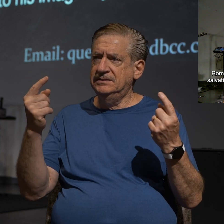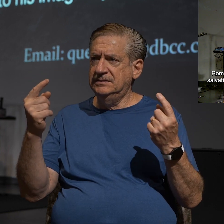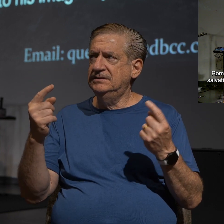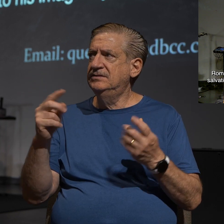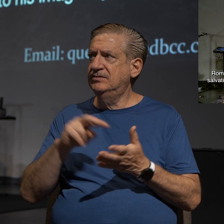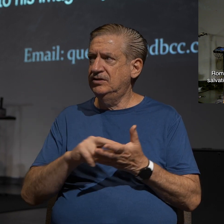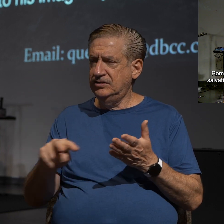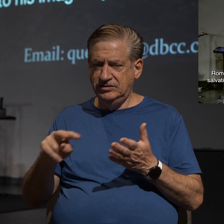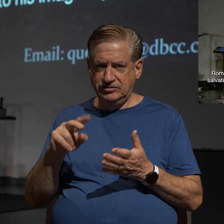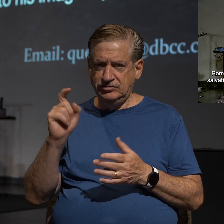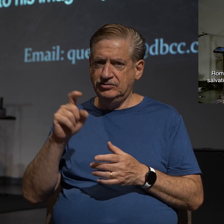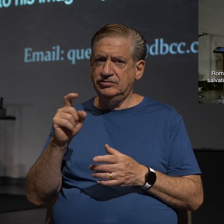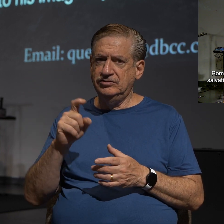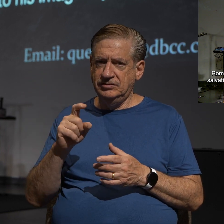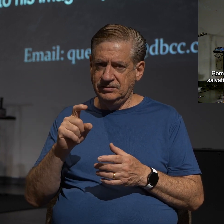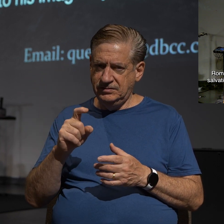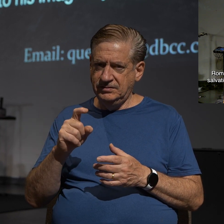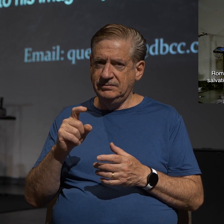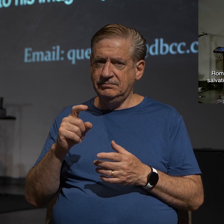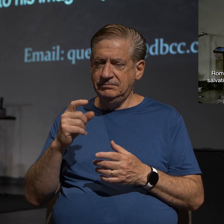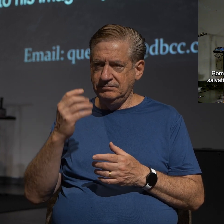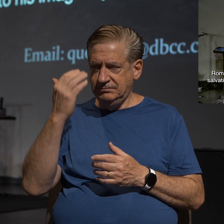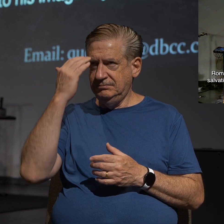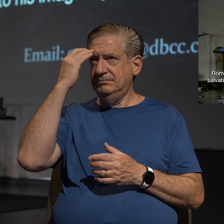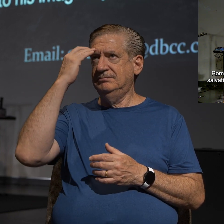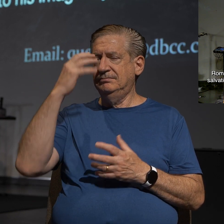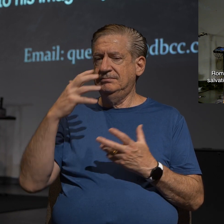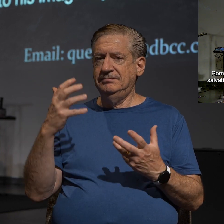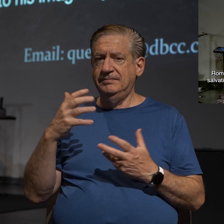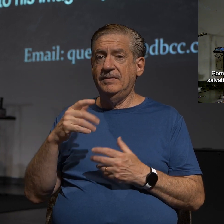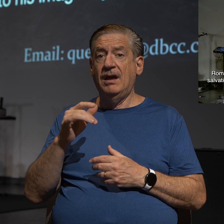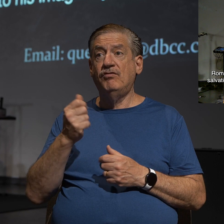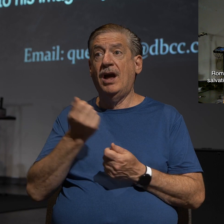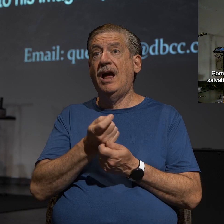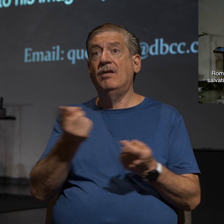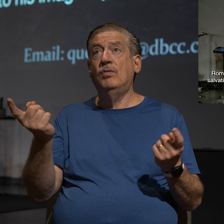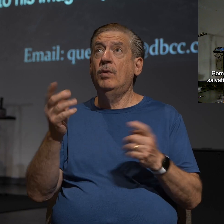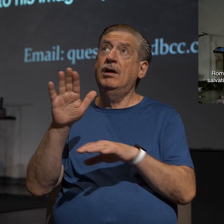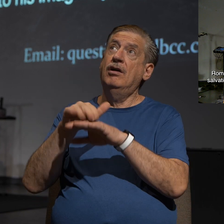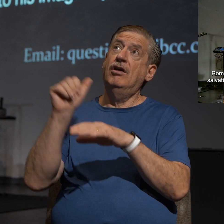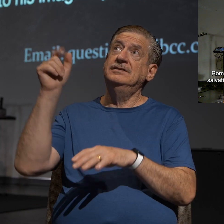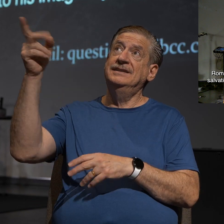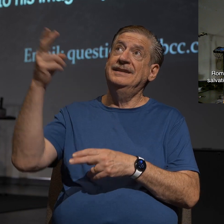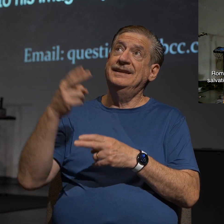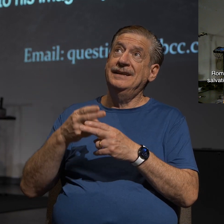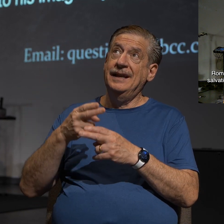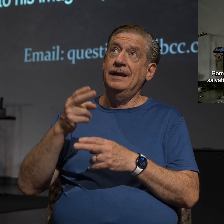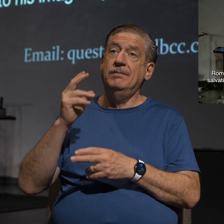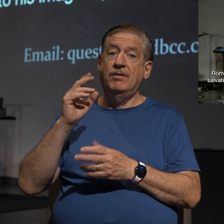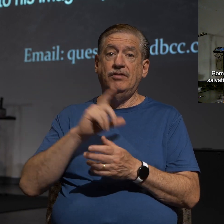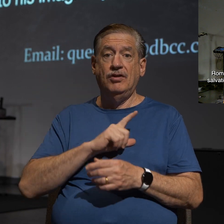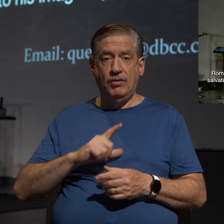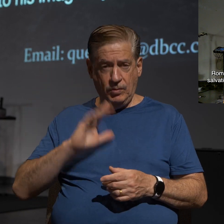a ton to us, Paul says in verse 13 of chapter 10, for everyone who calls on the name of the Lord will be saved.